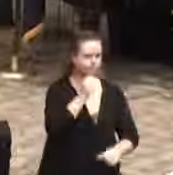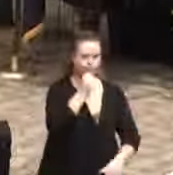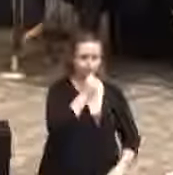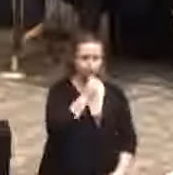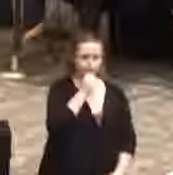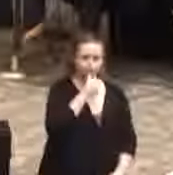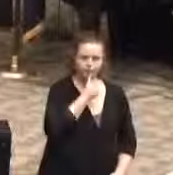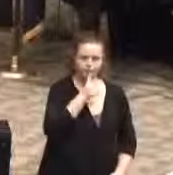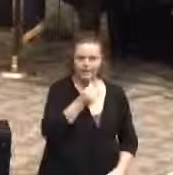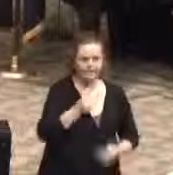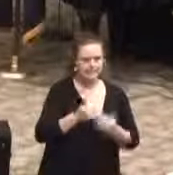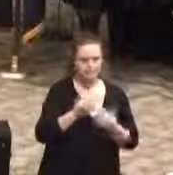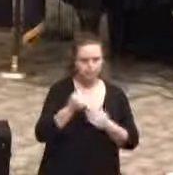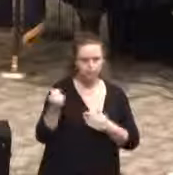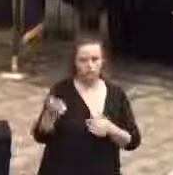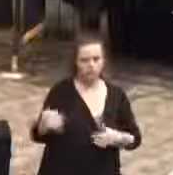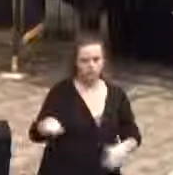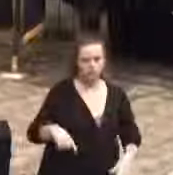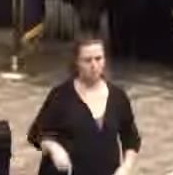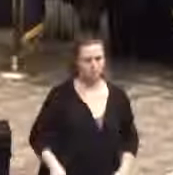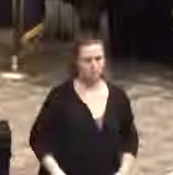It has not been easy for any of them.